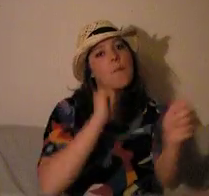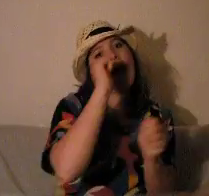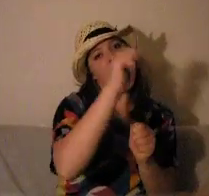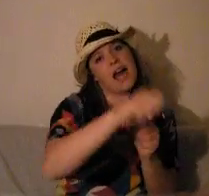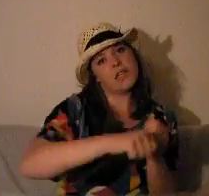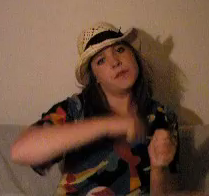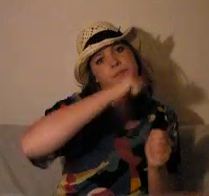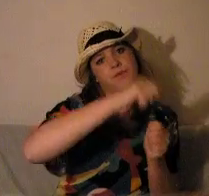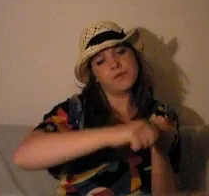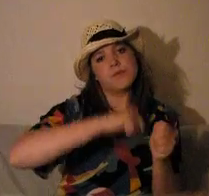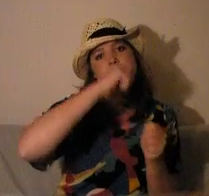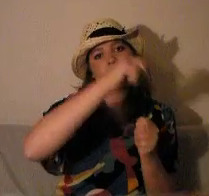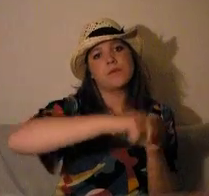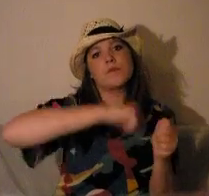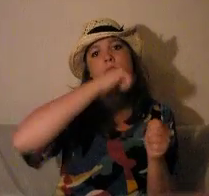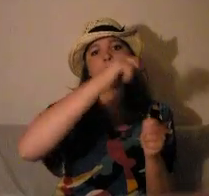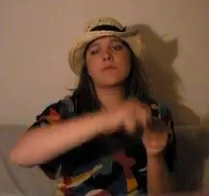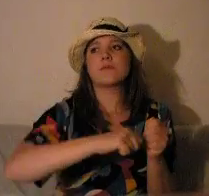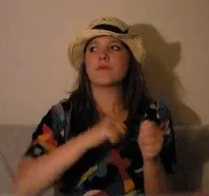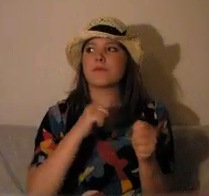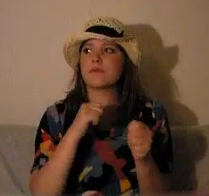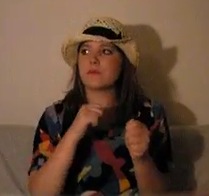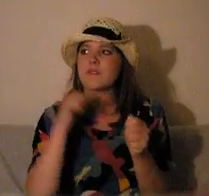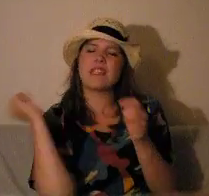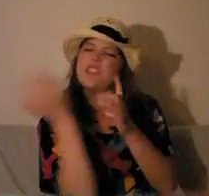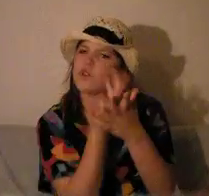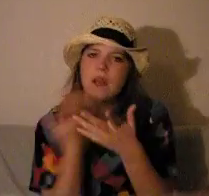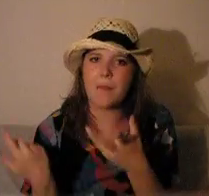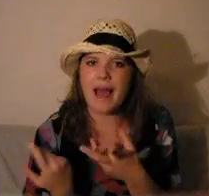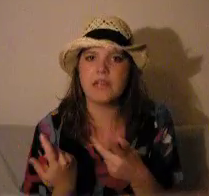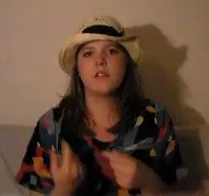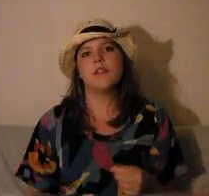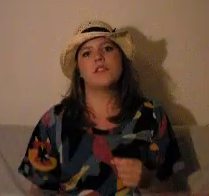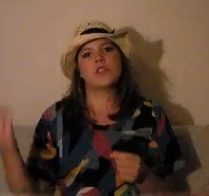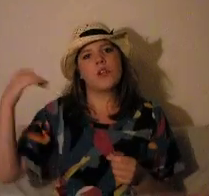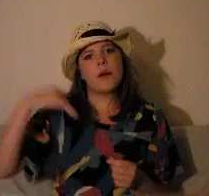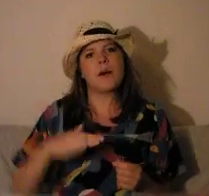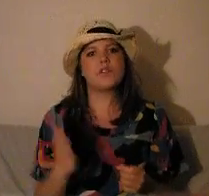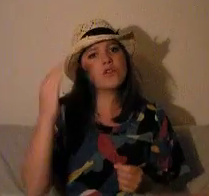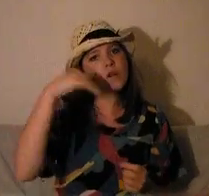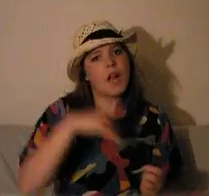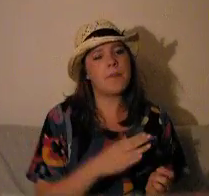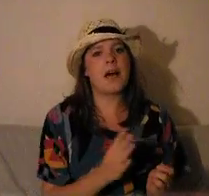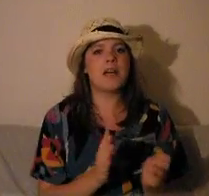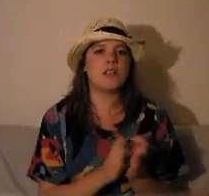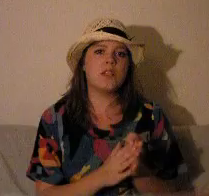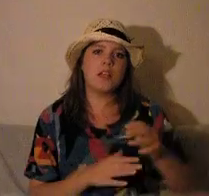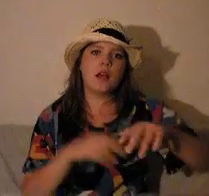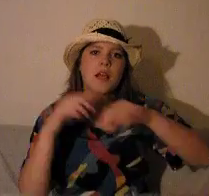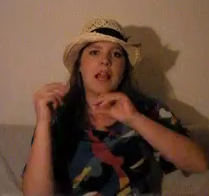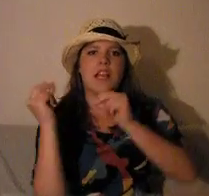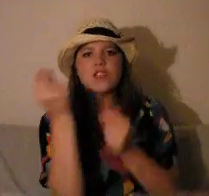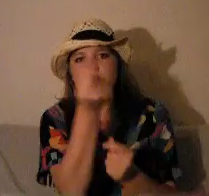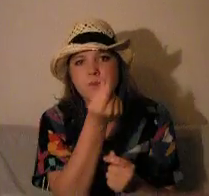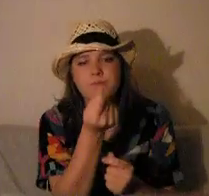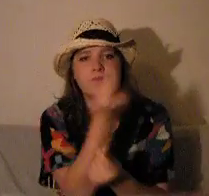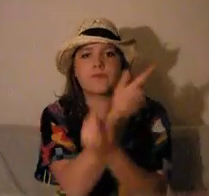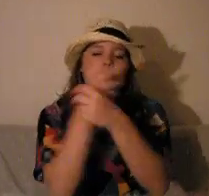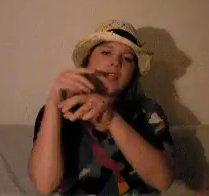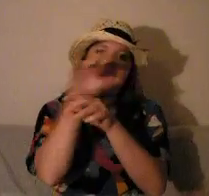talk with other people, and so I just dance instead, because that's a lot easier, it's the language of the